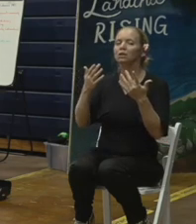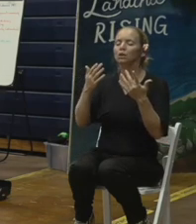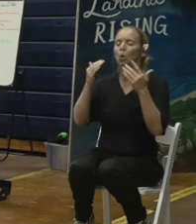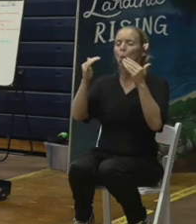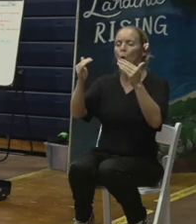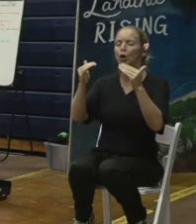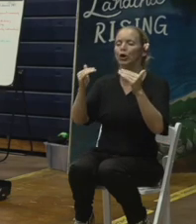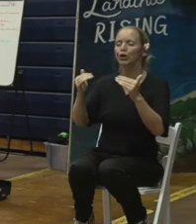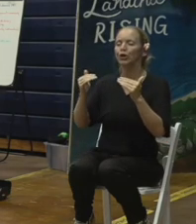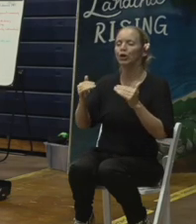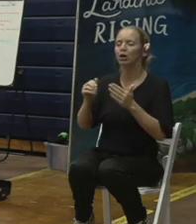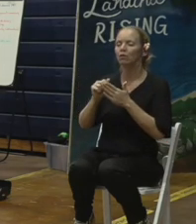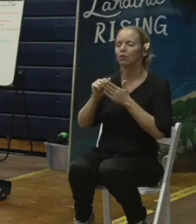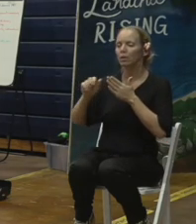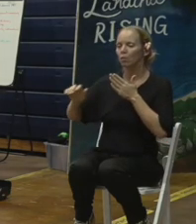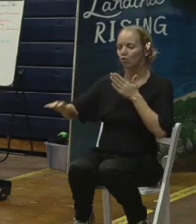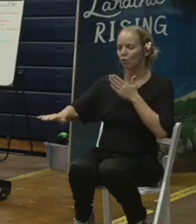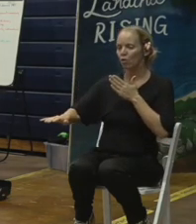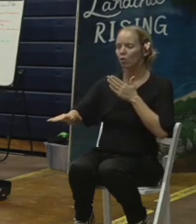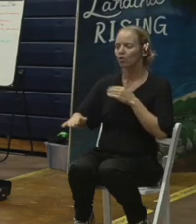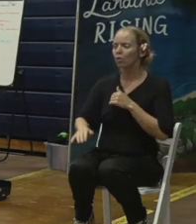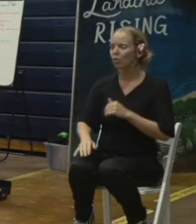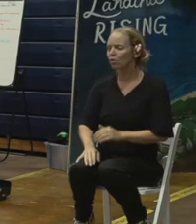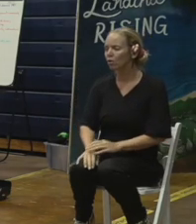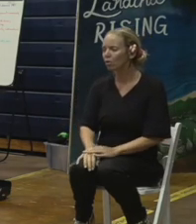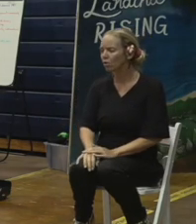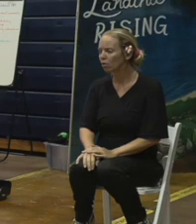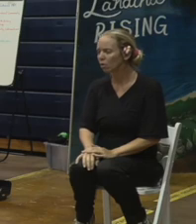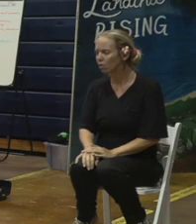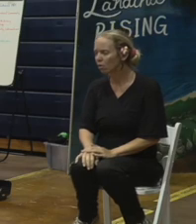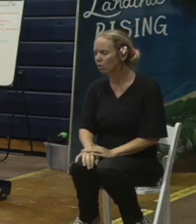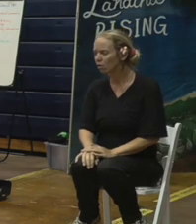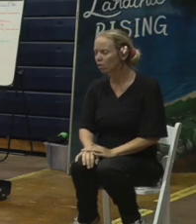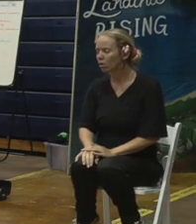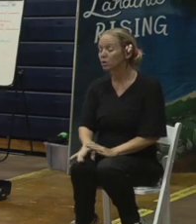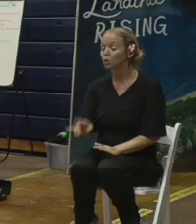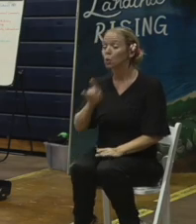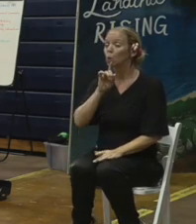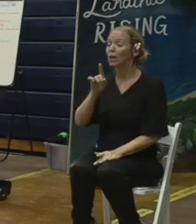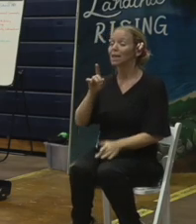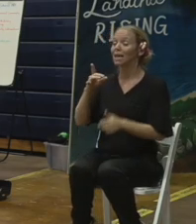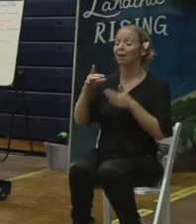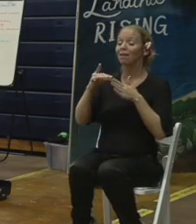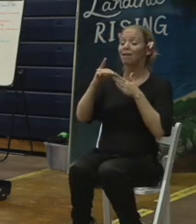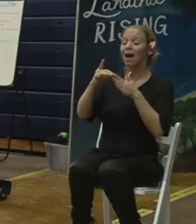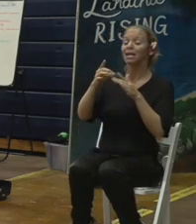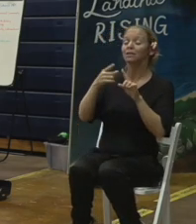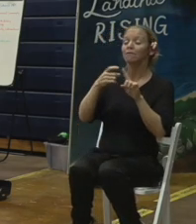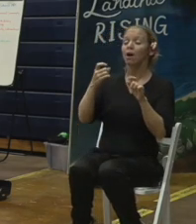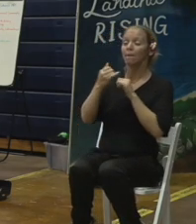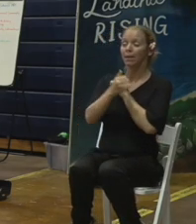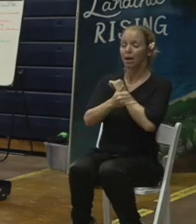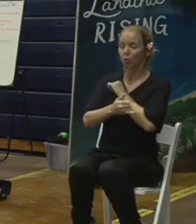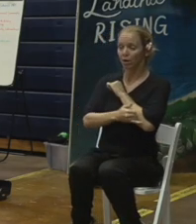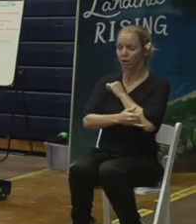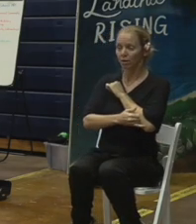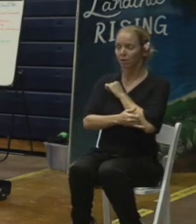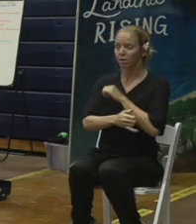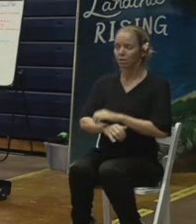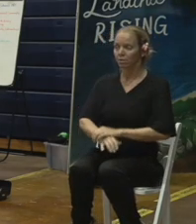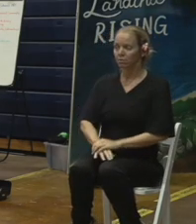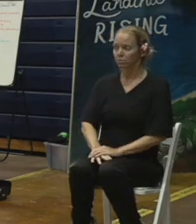primarily initially it's based on guidance from coordination with the county and you know those priority zones